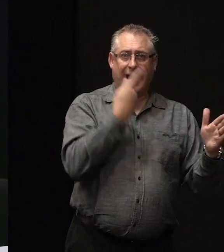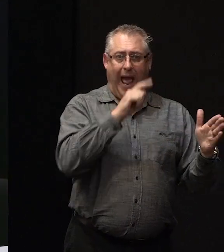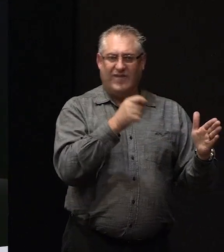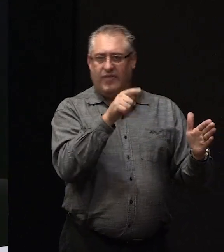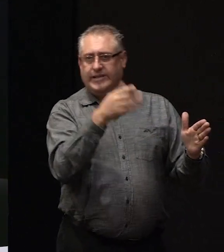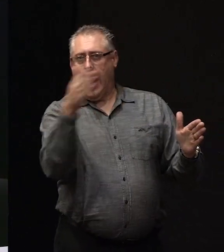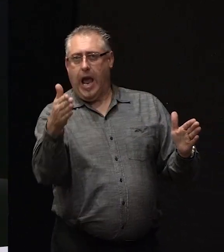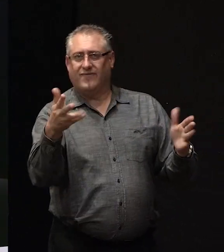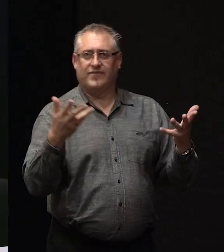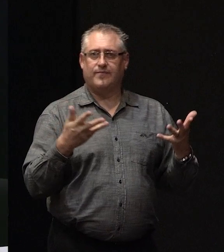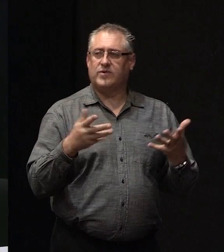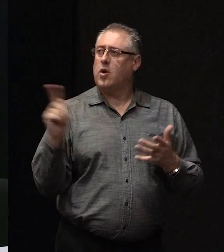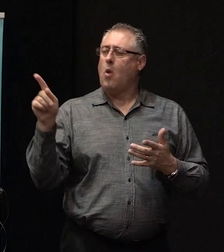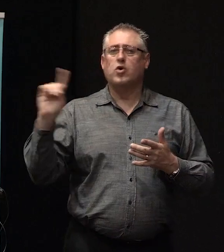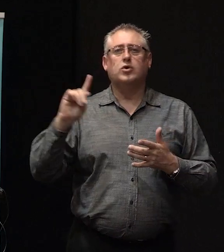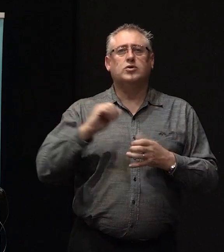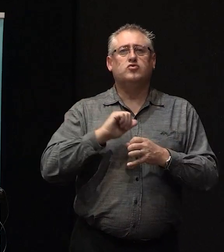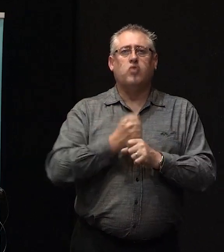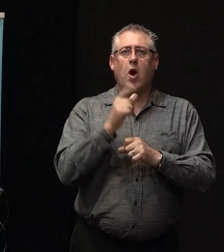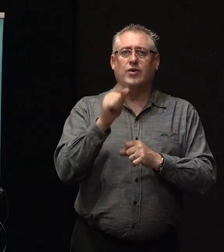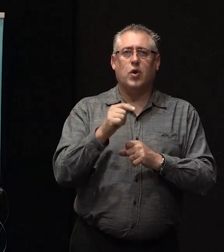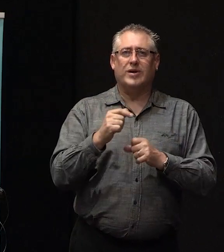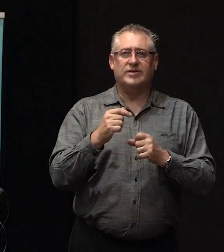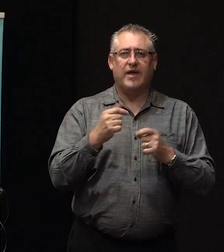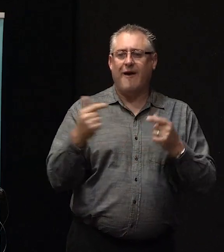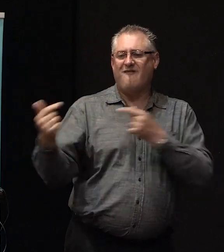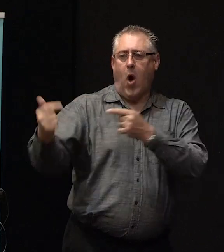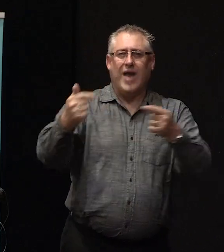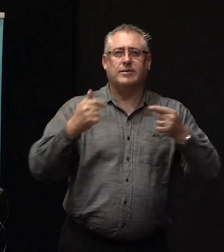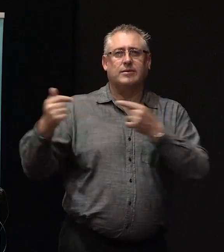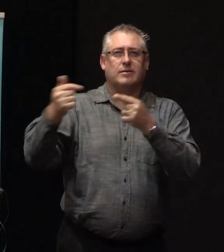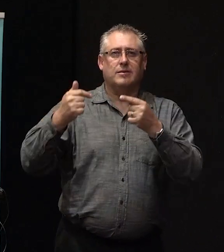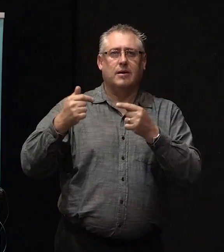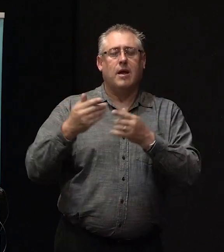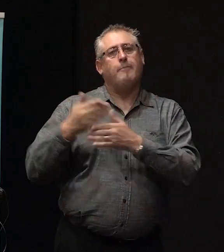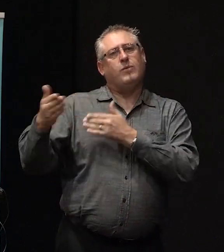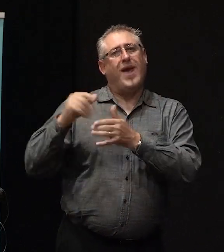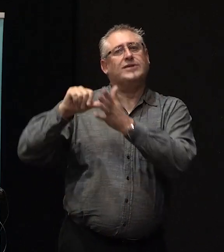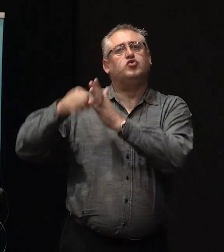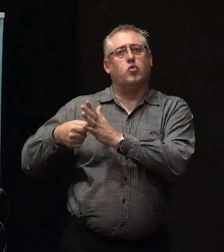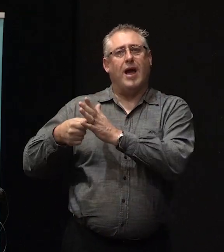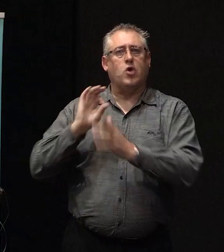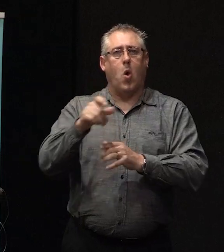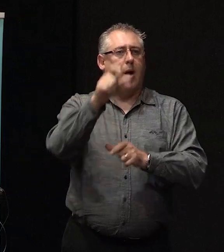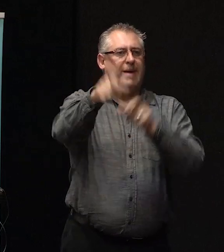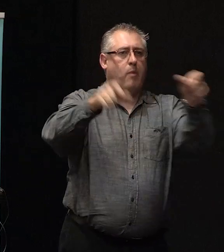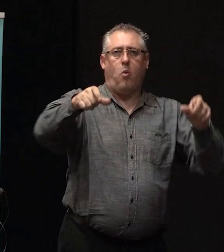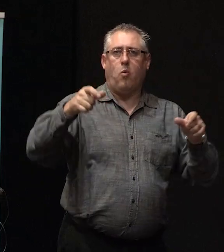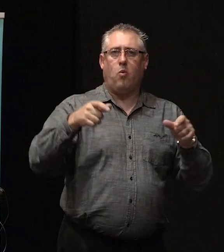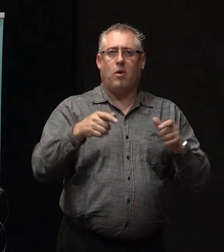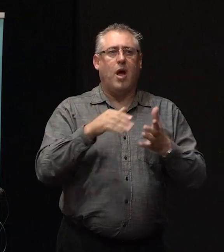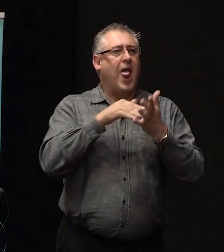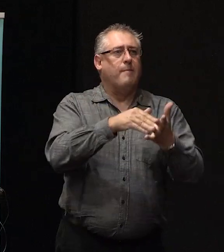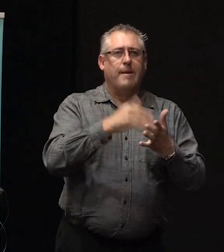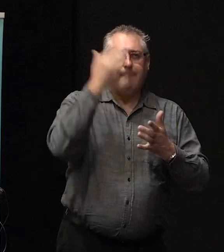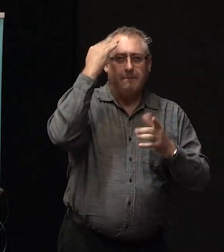common solution. So what you're trying to do is trying to have like the scrapping and the fighting, you want to have it between the insurers, rather than hoping mum and dad